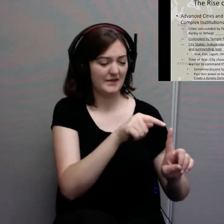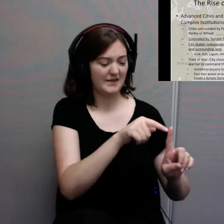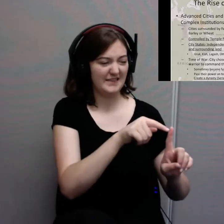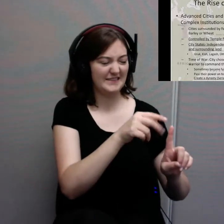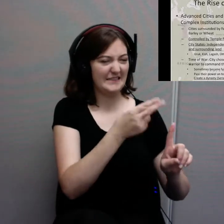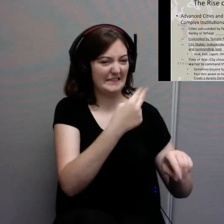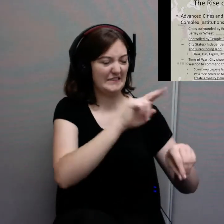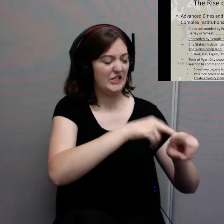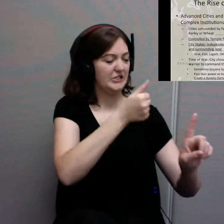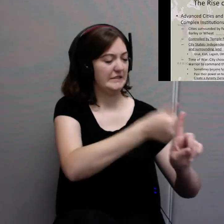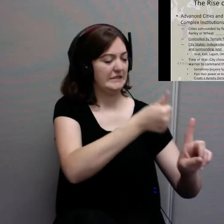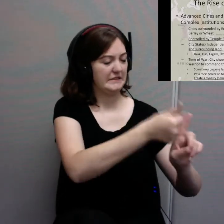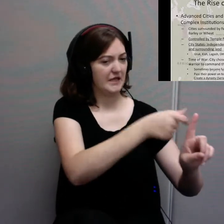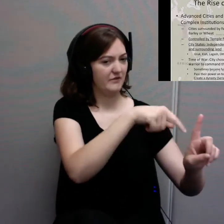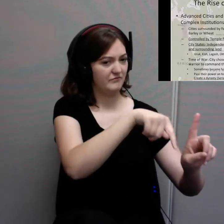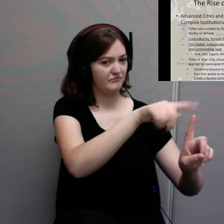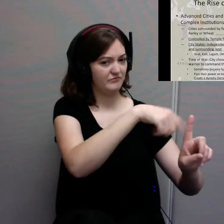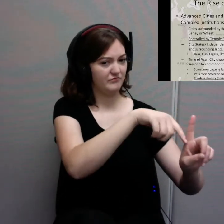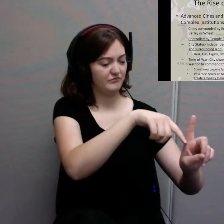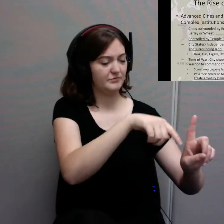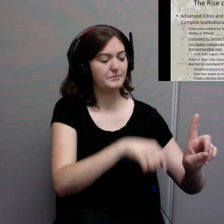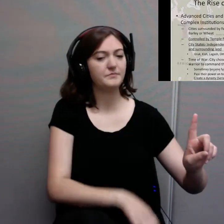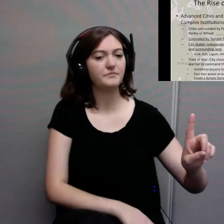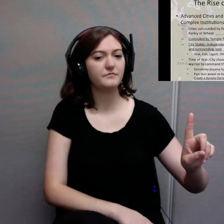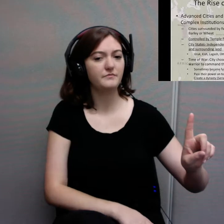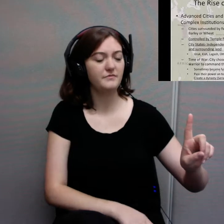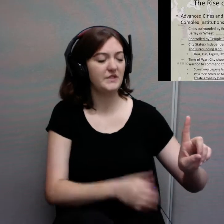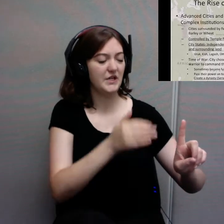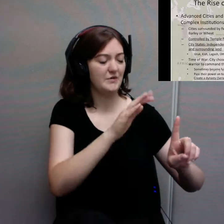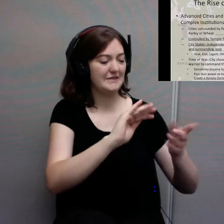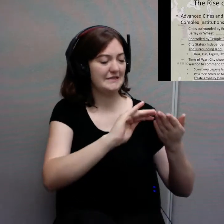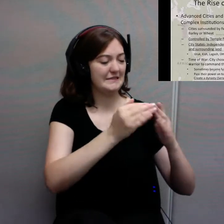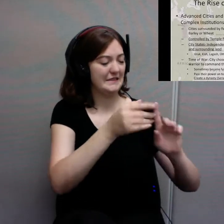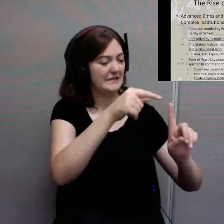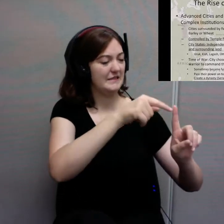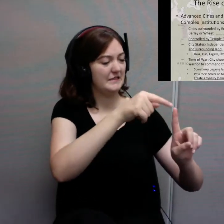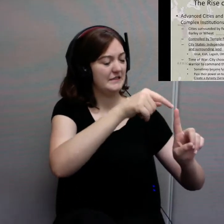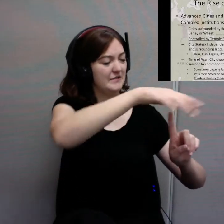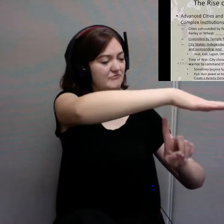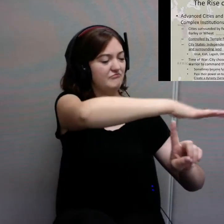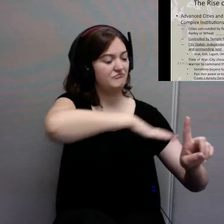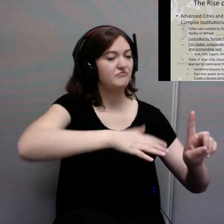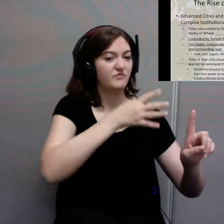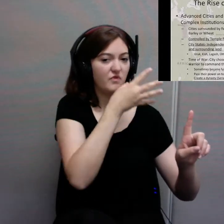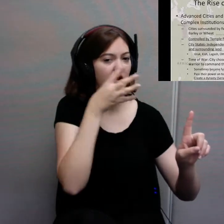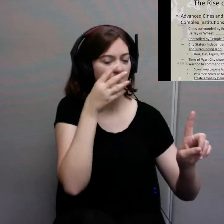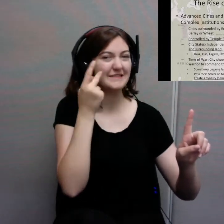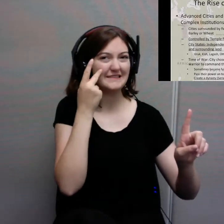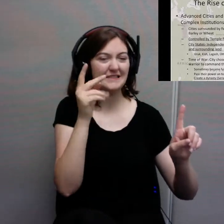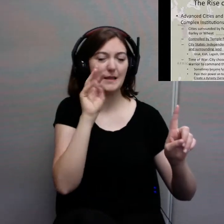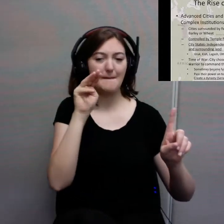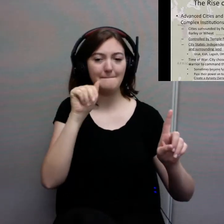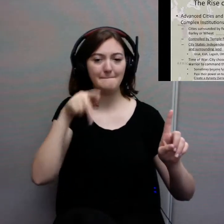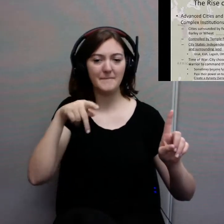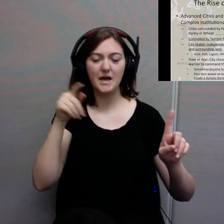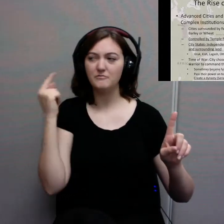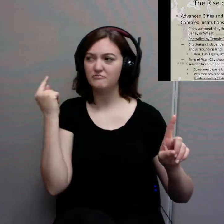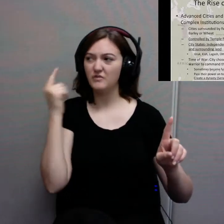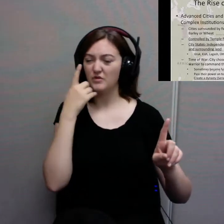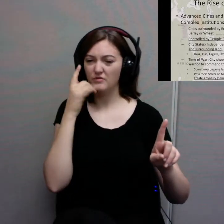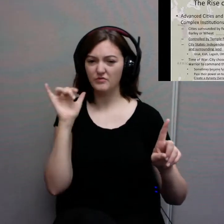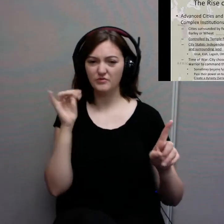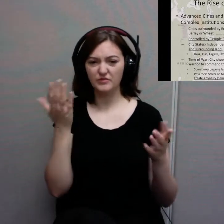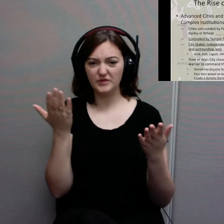the city and the farming land around it. And you can see on the map on the right what some of these city-states were like Uruk, Kish,